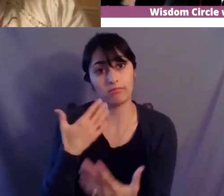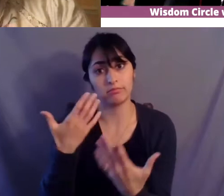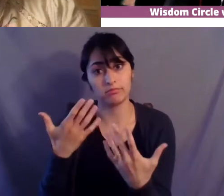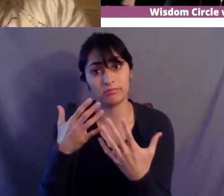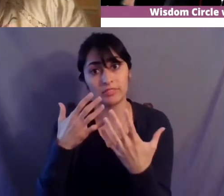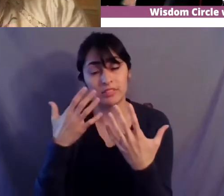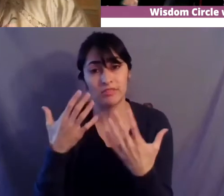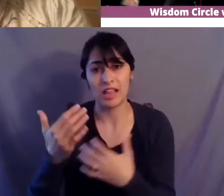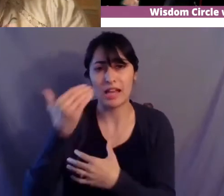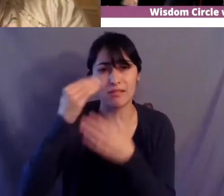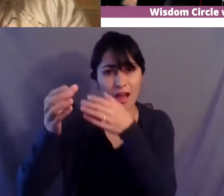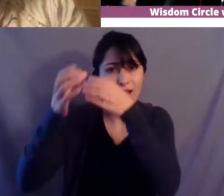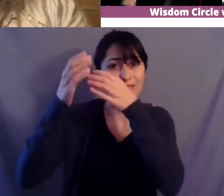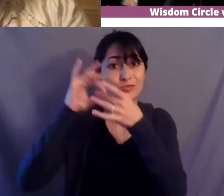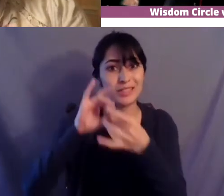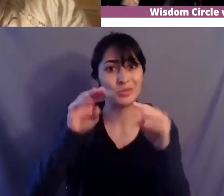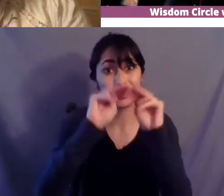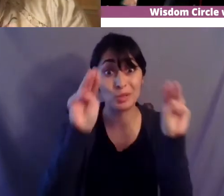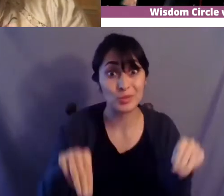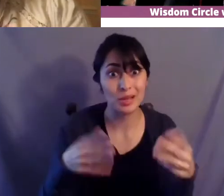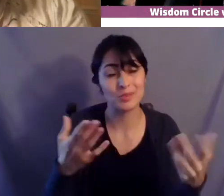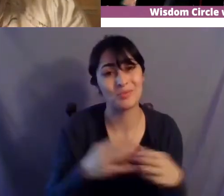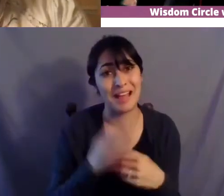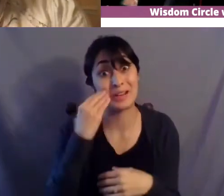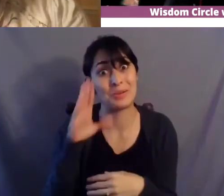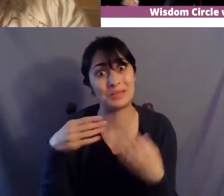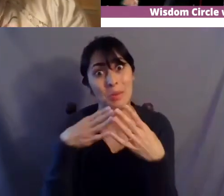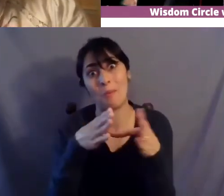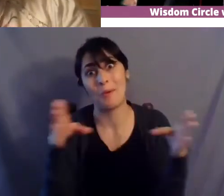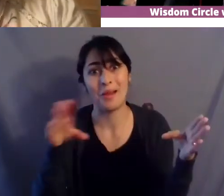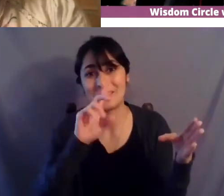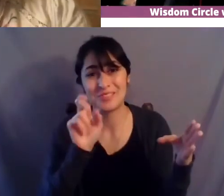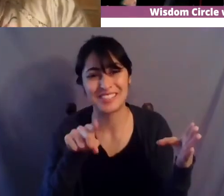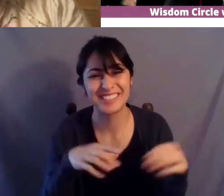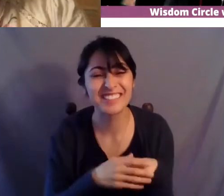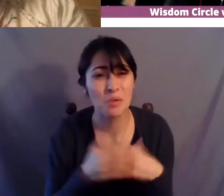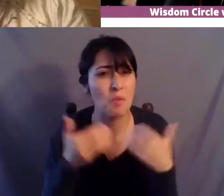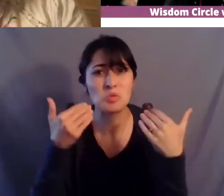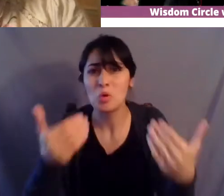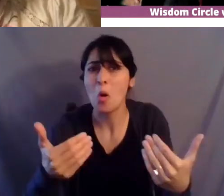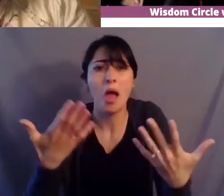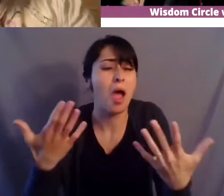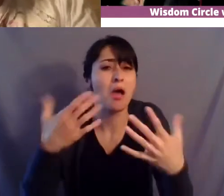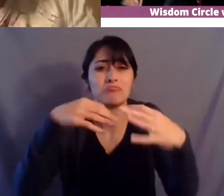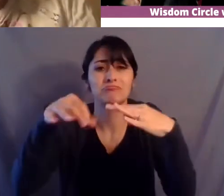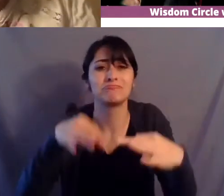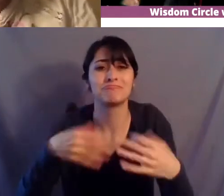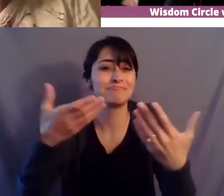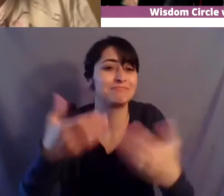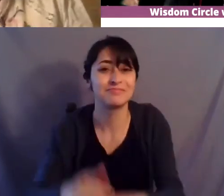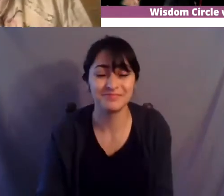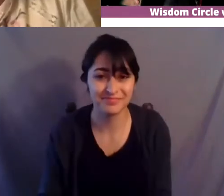and so forth so that's kind of a pretty broad question question but i'll just let you run with it yeah